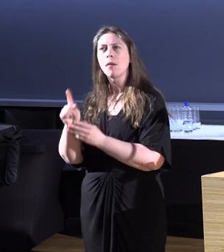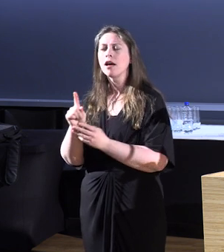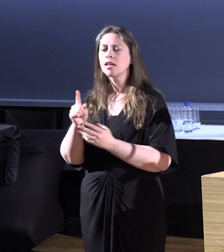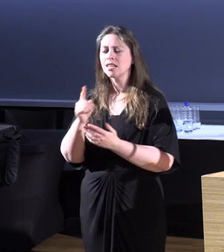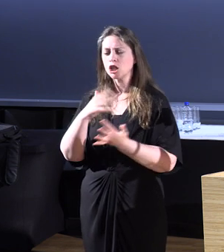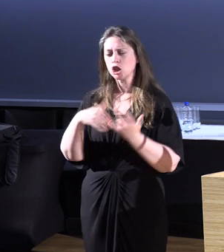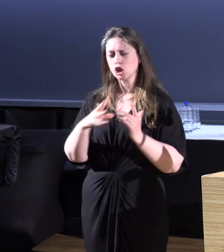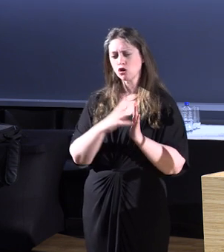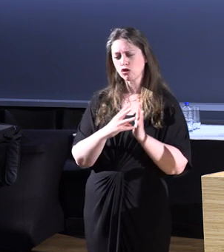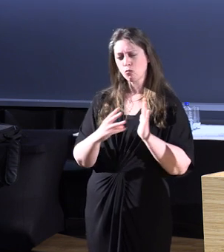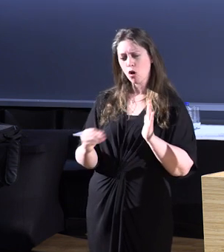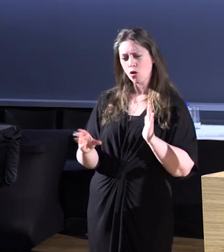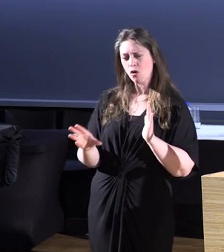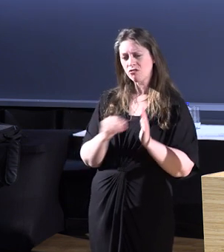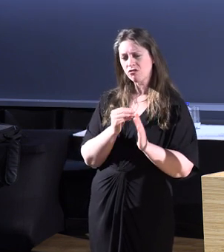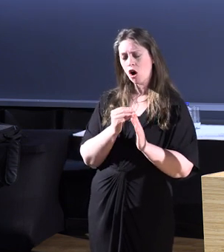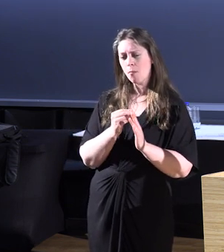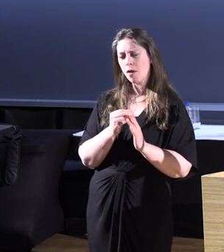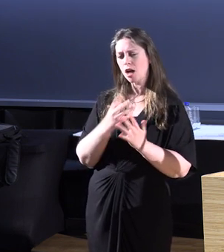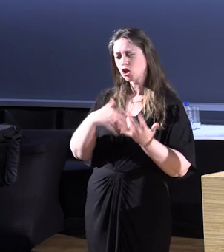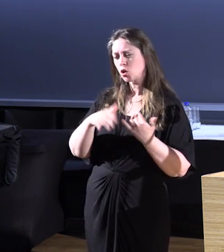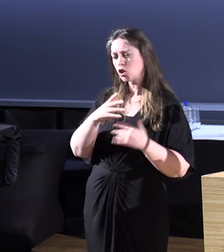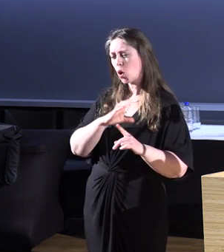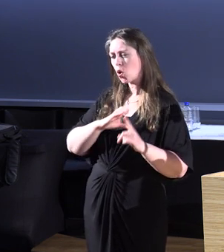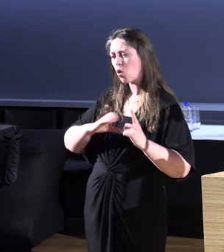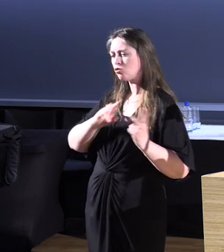a social cultural perspective